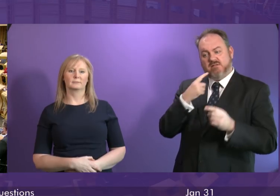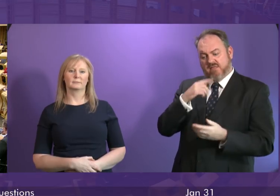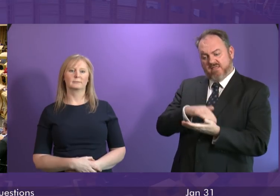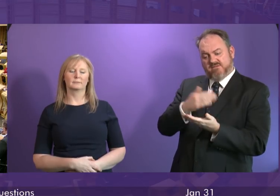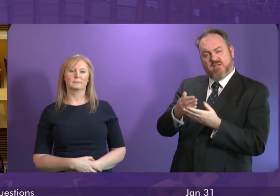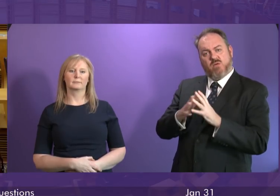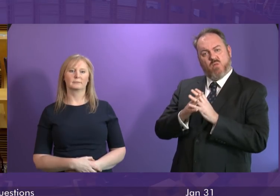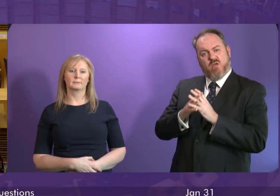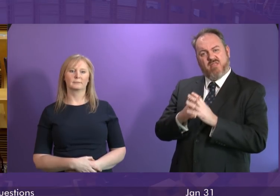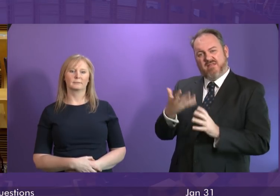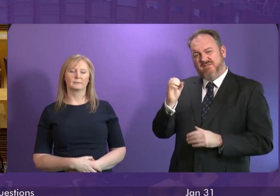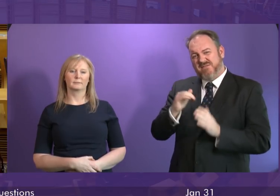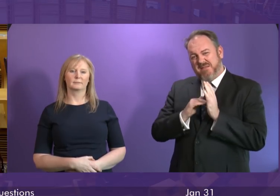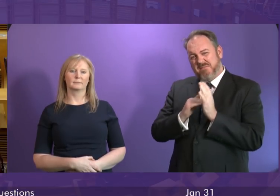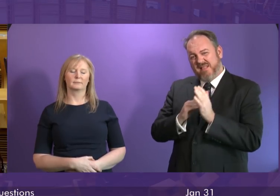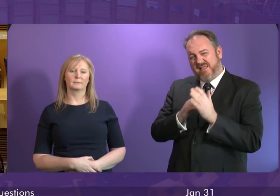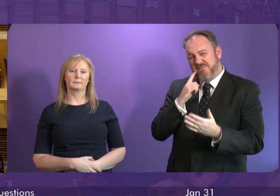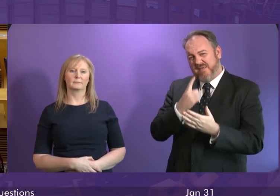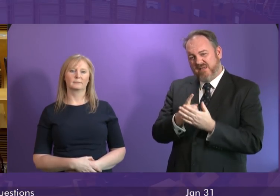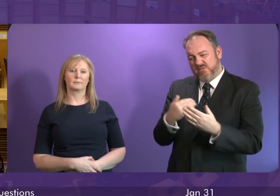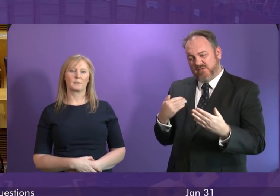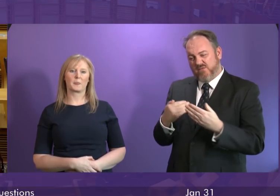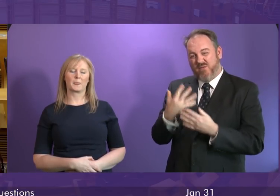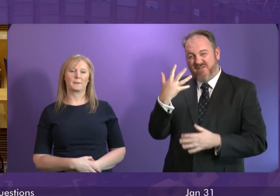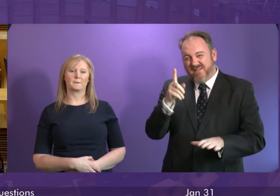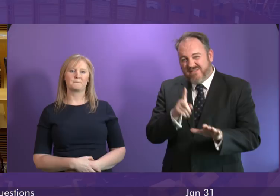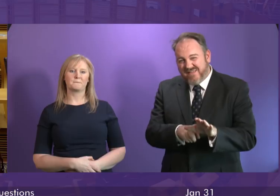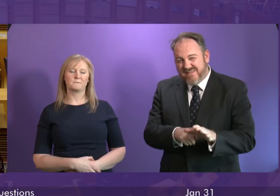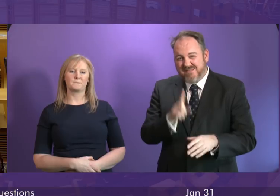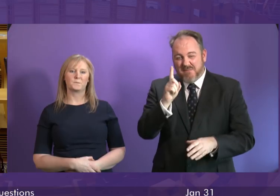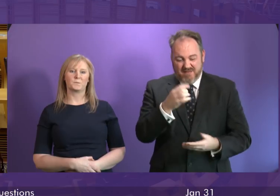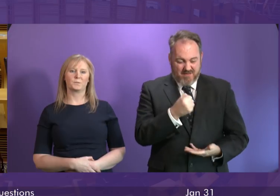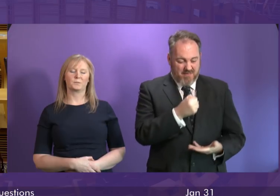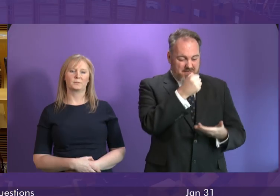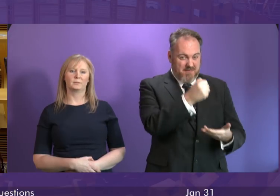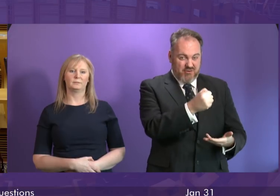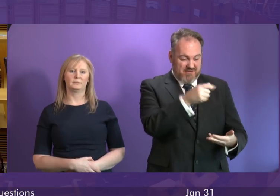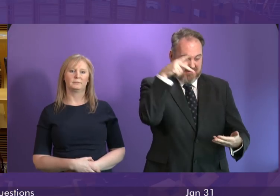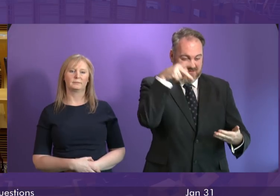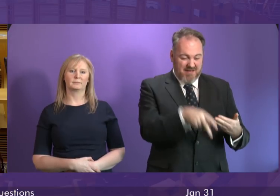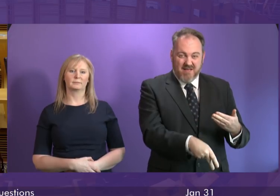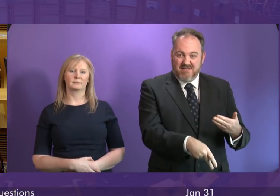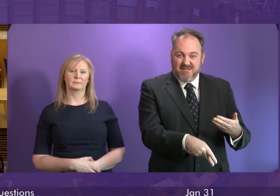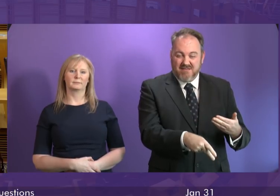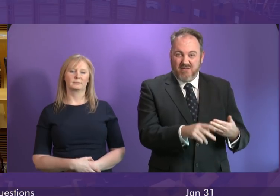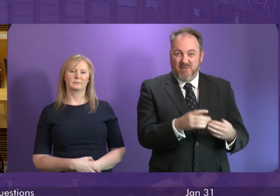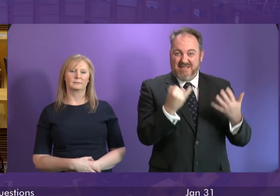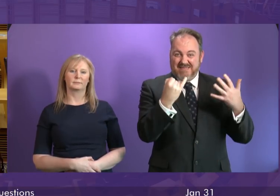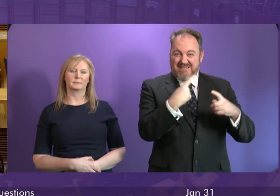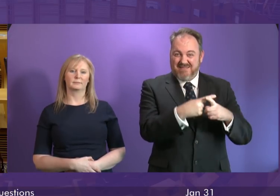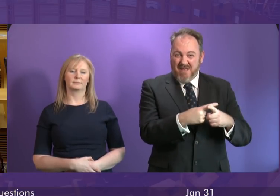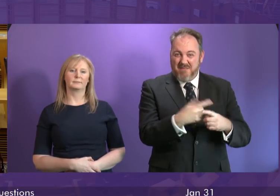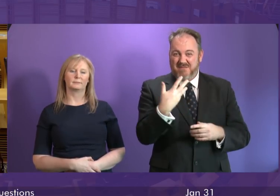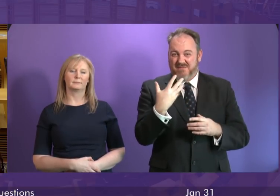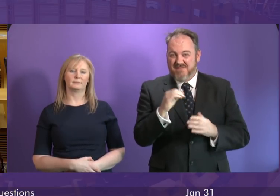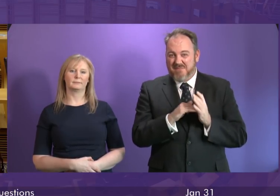£60 over five years compared to a budget that cuts council funding by more than six times in one